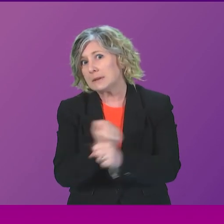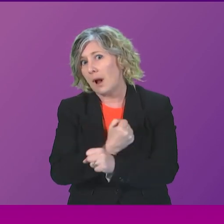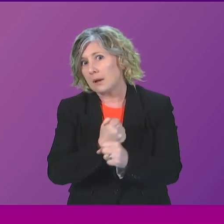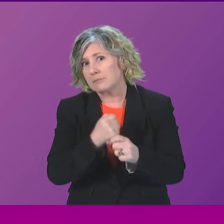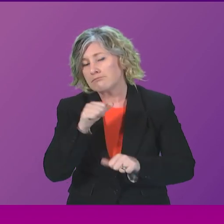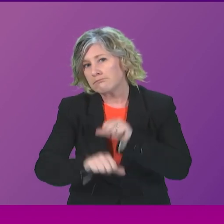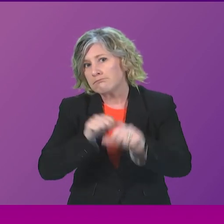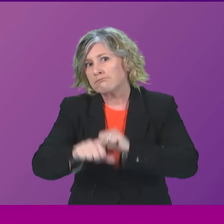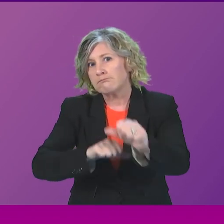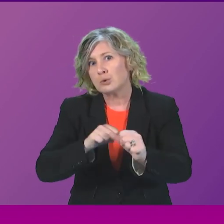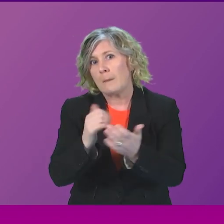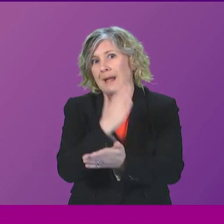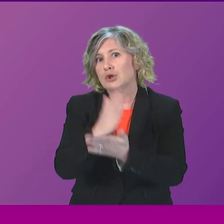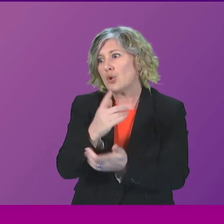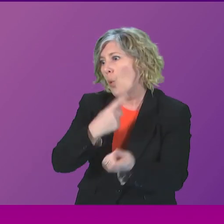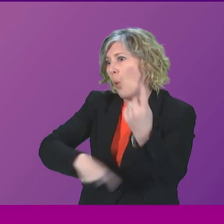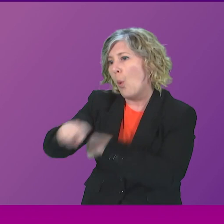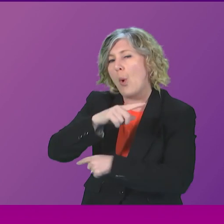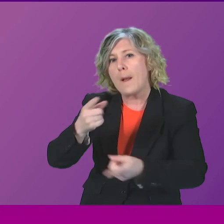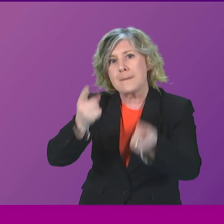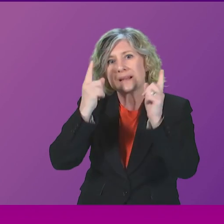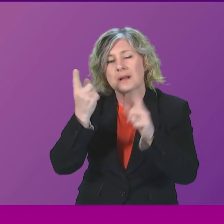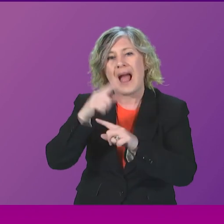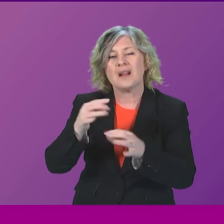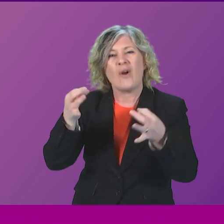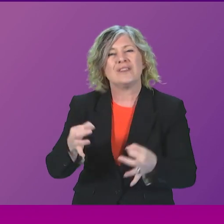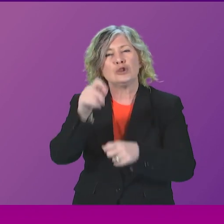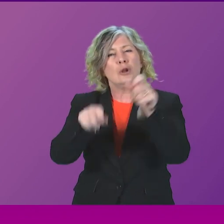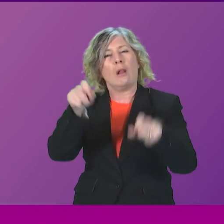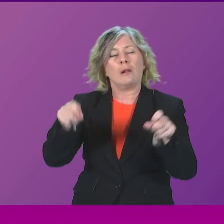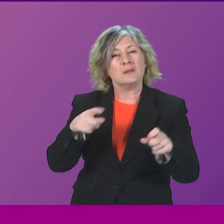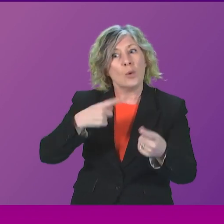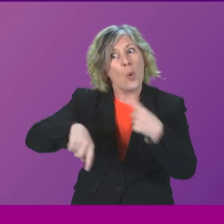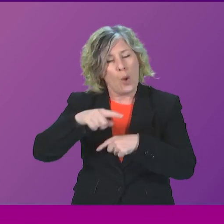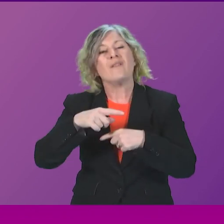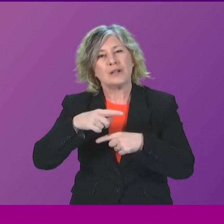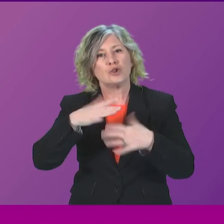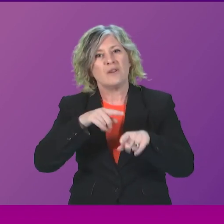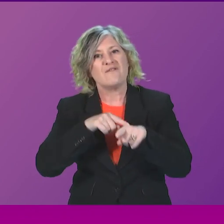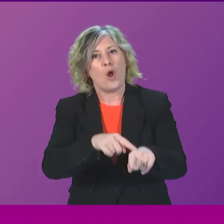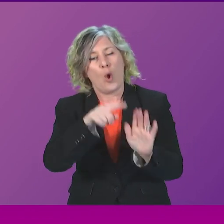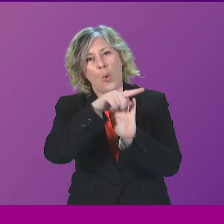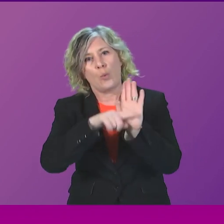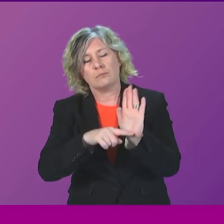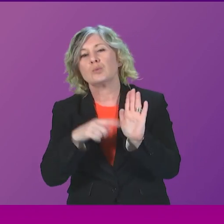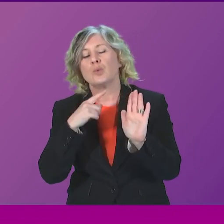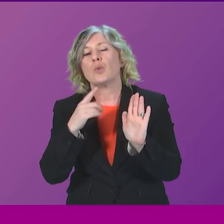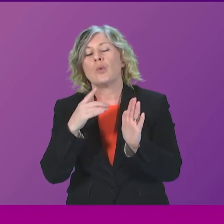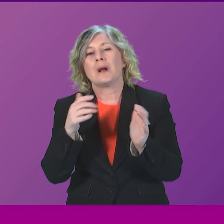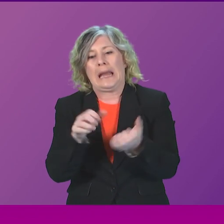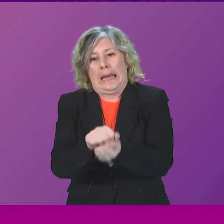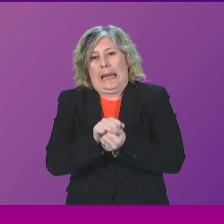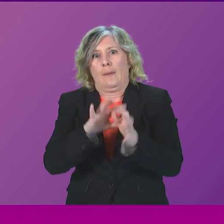to ensure that all ministers and officials, past and present, have complied with the do not destroy order,